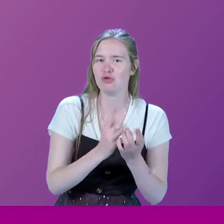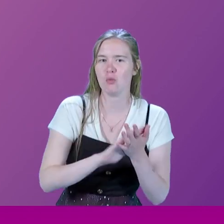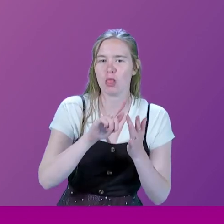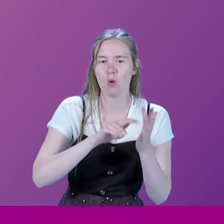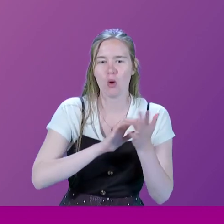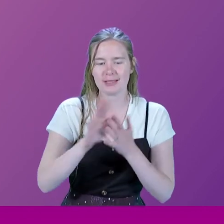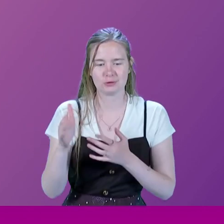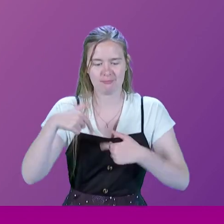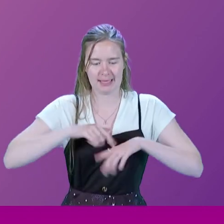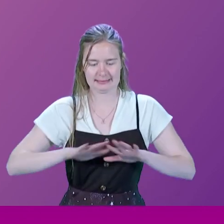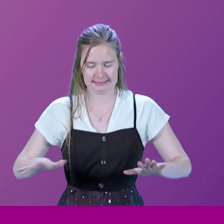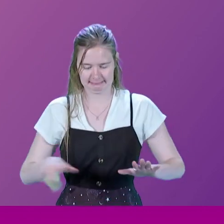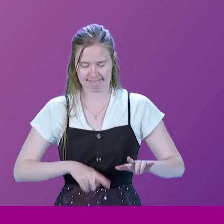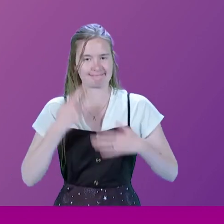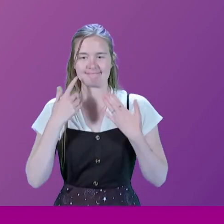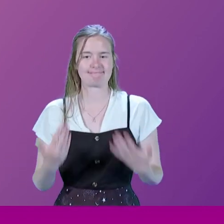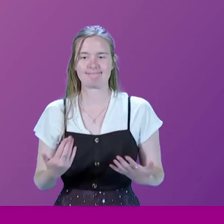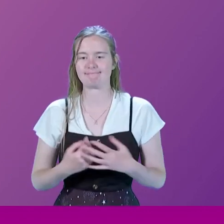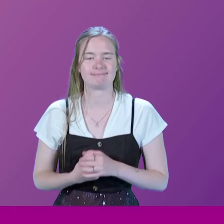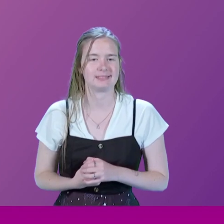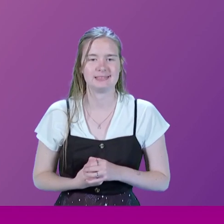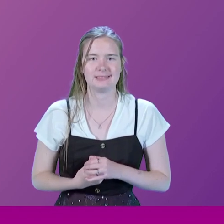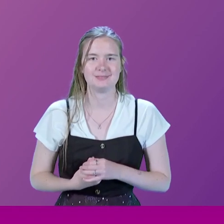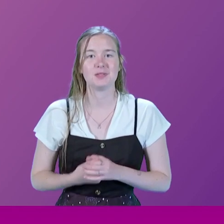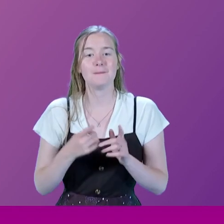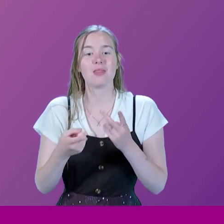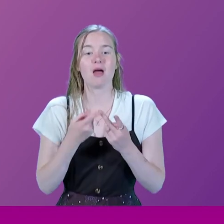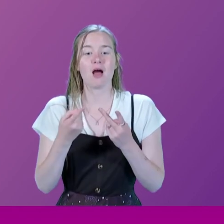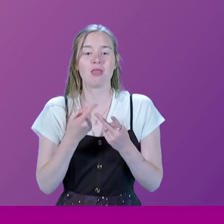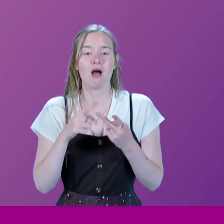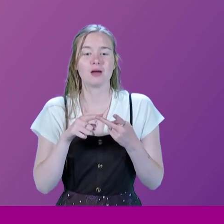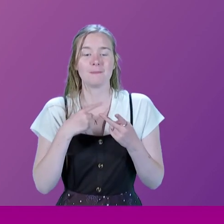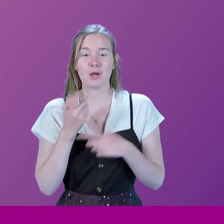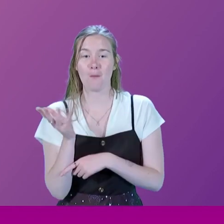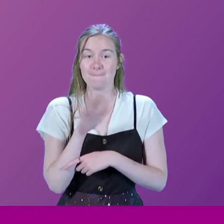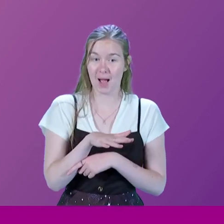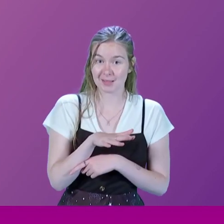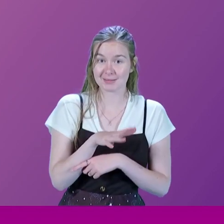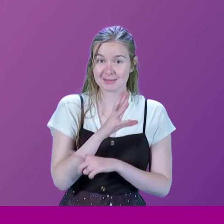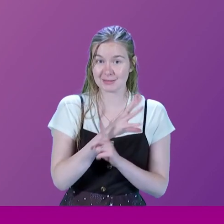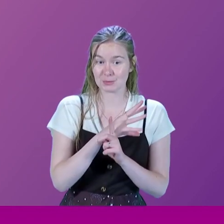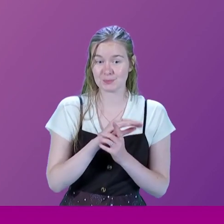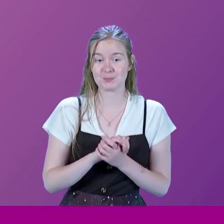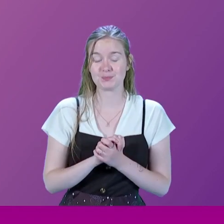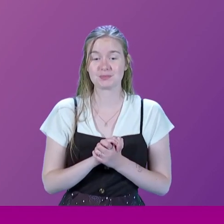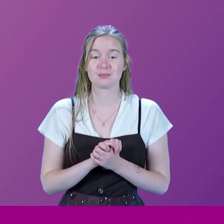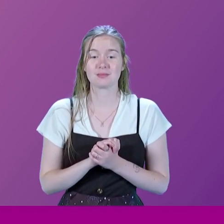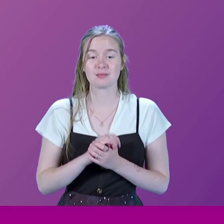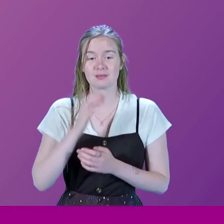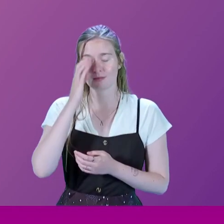crossing my desk all those years ago. But the other one was what made me go back in